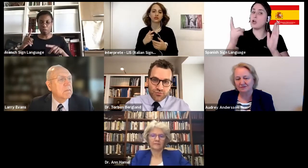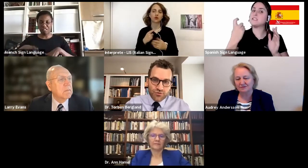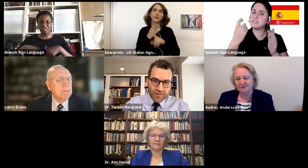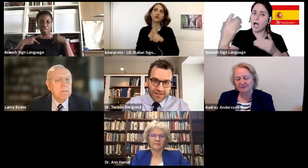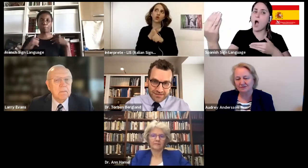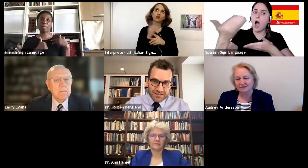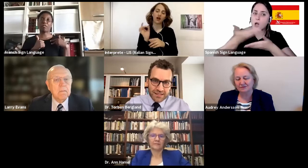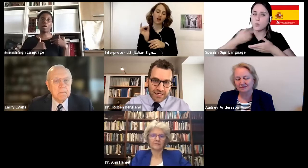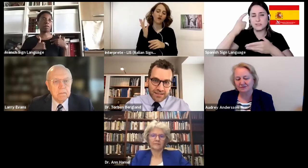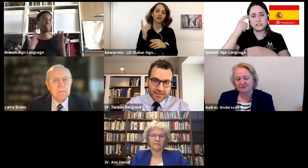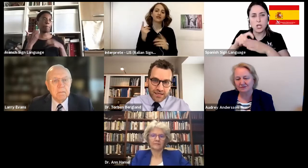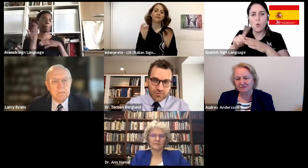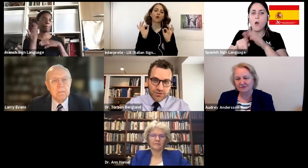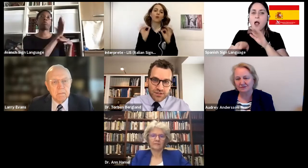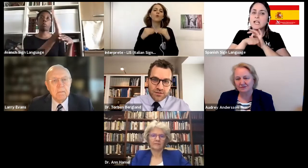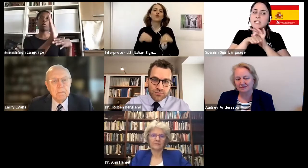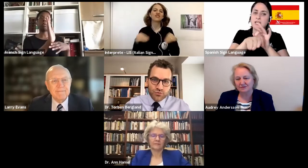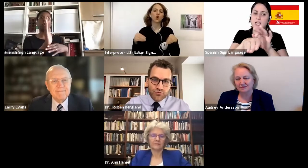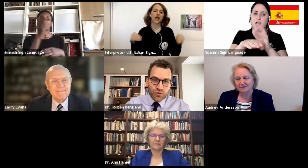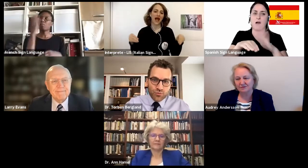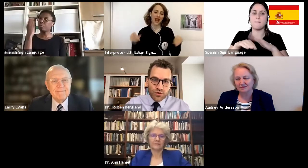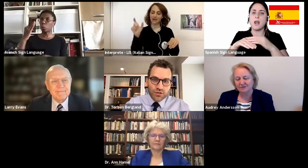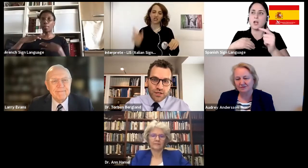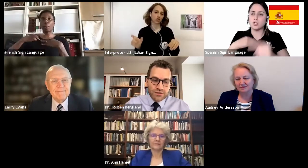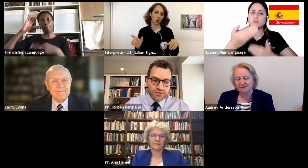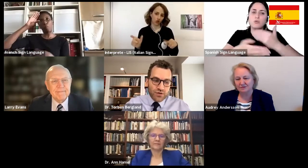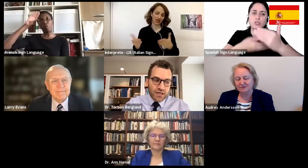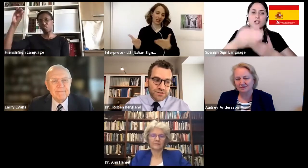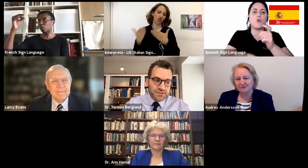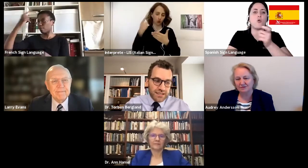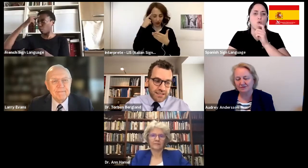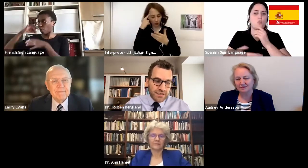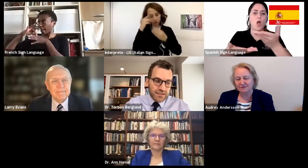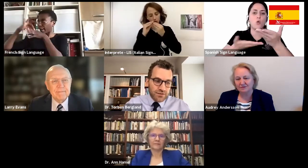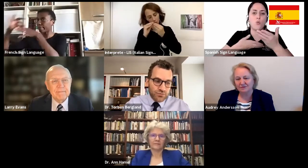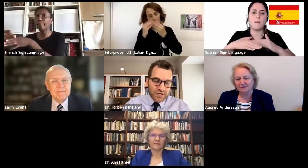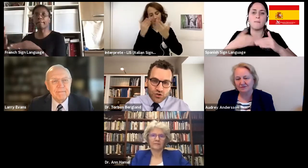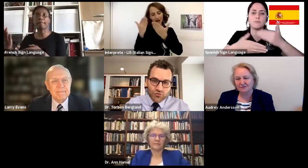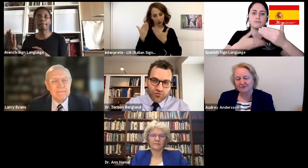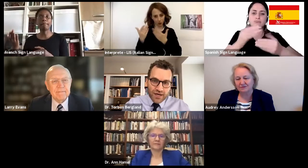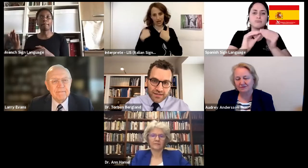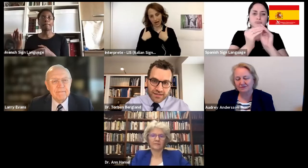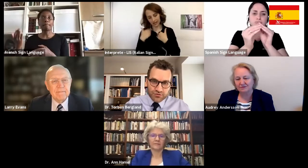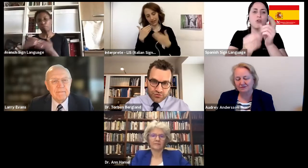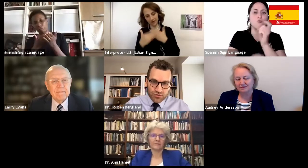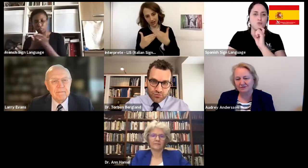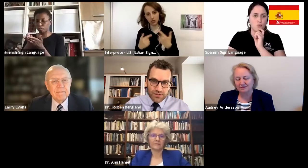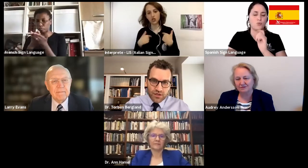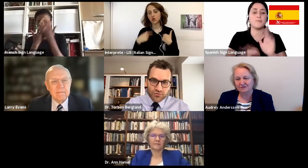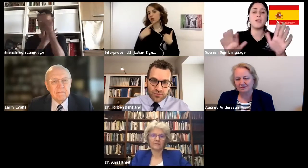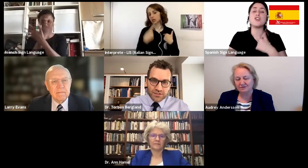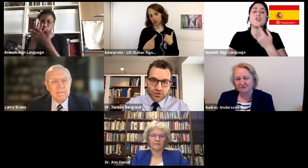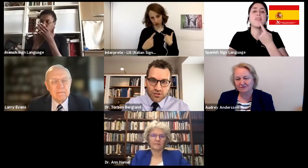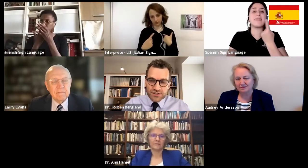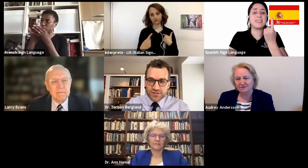us through things and can help us move forward. So I would say, whatever you find that you struggle